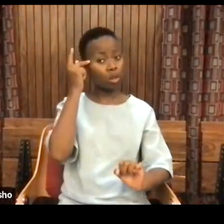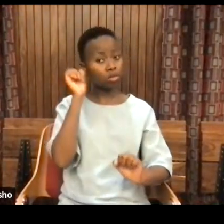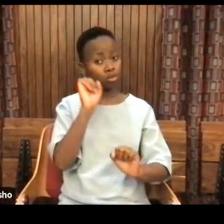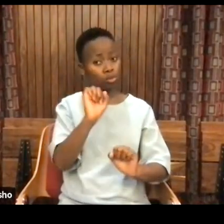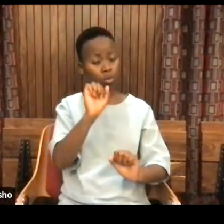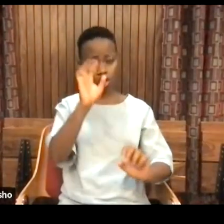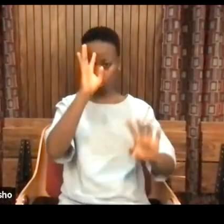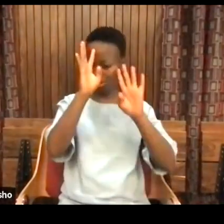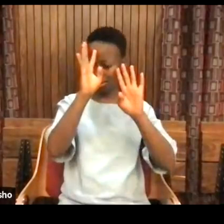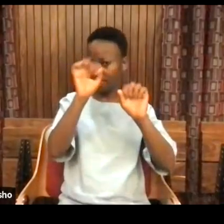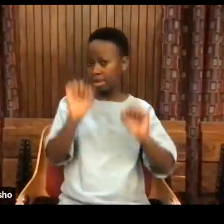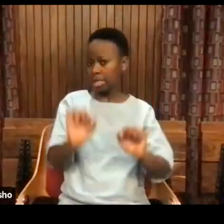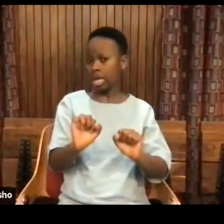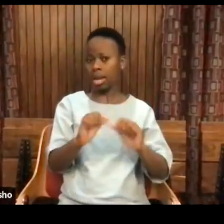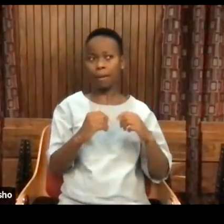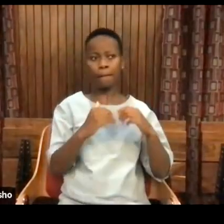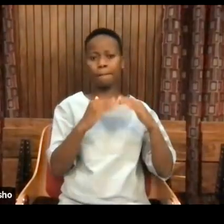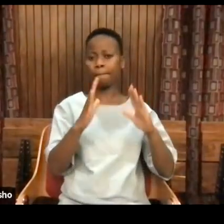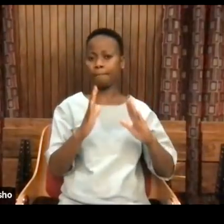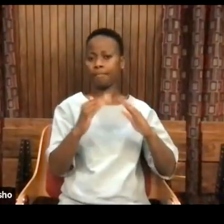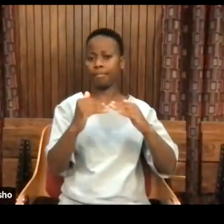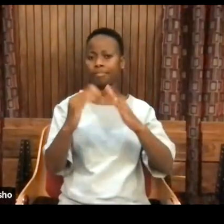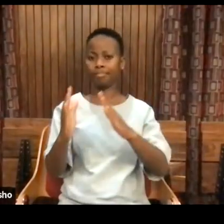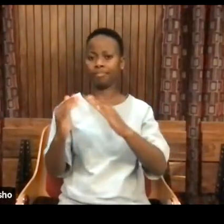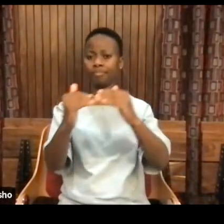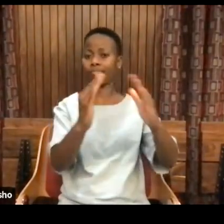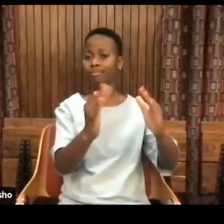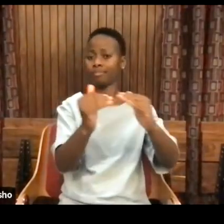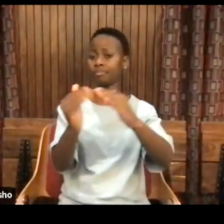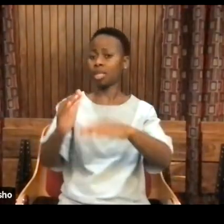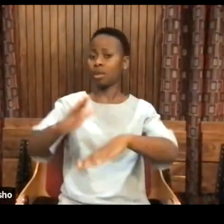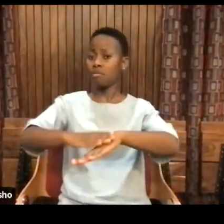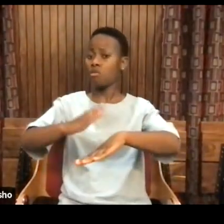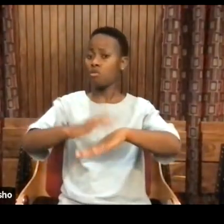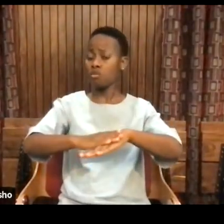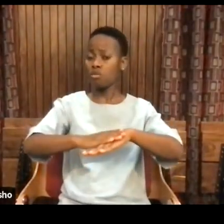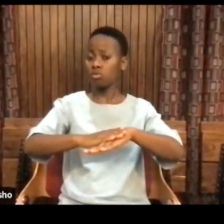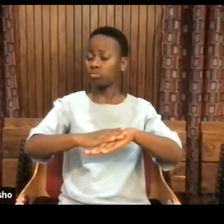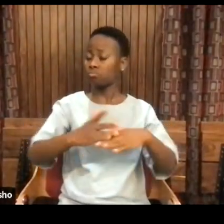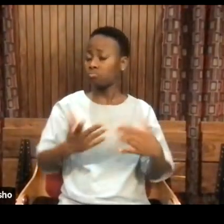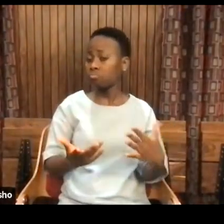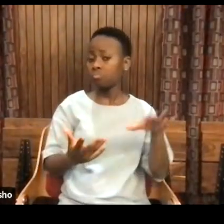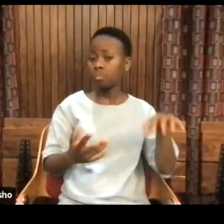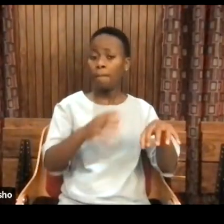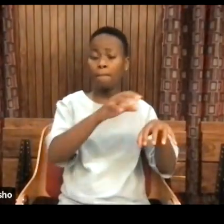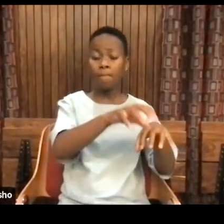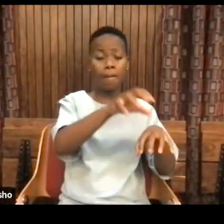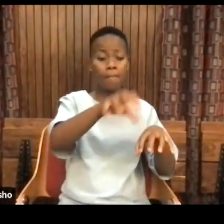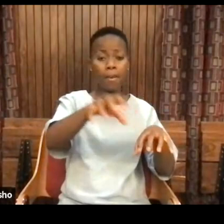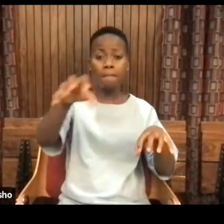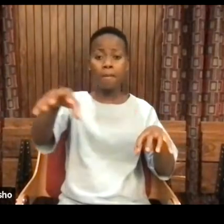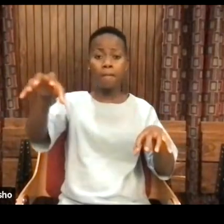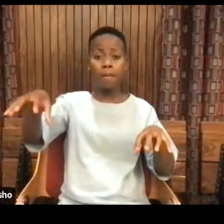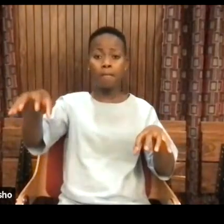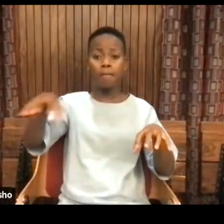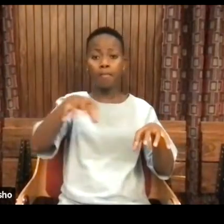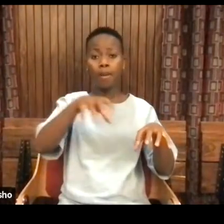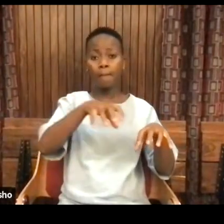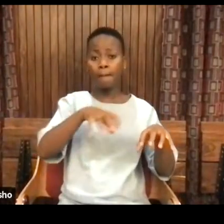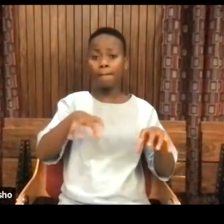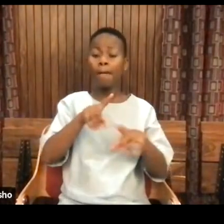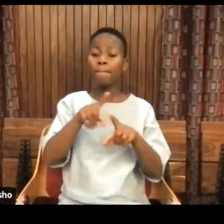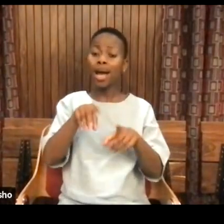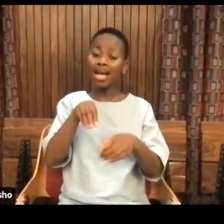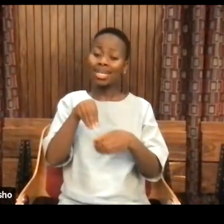and build more houses? And in those houses, have things like good